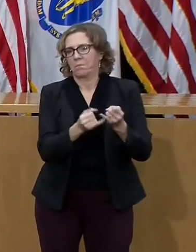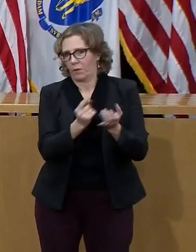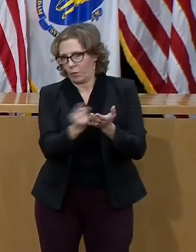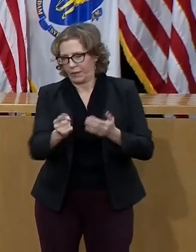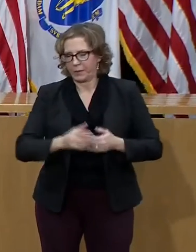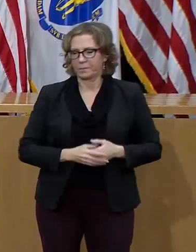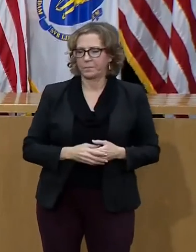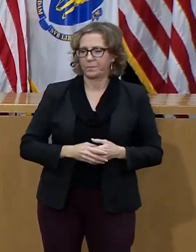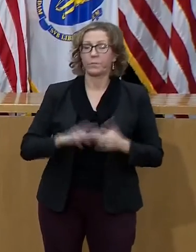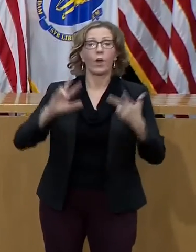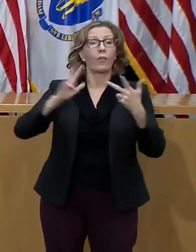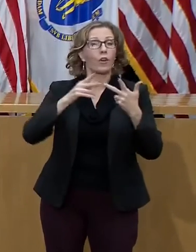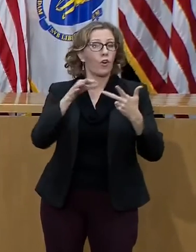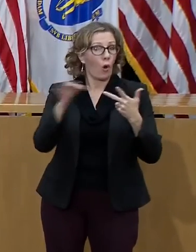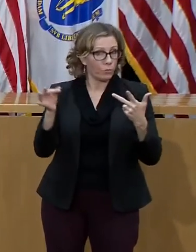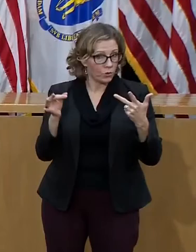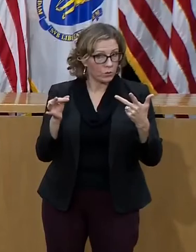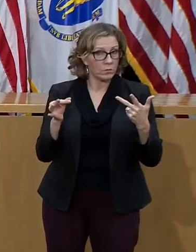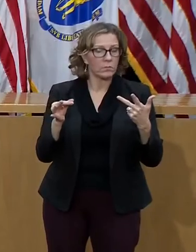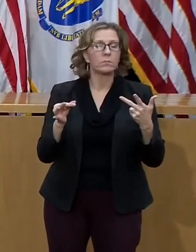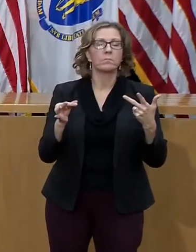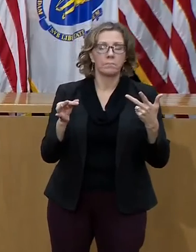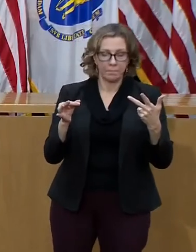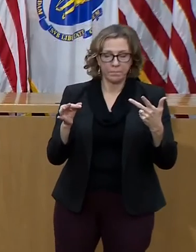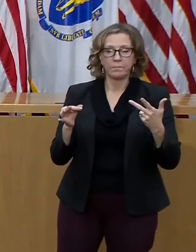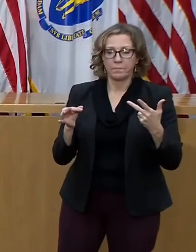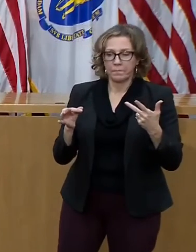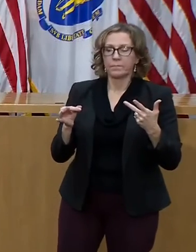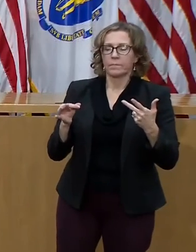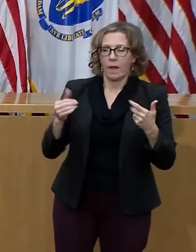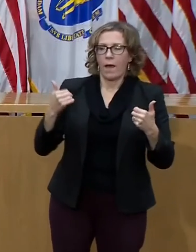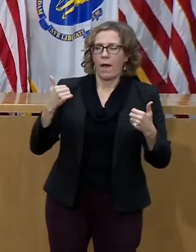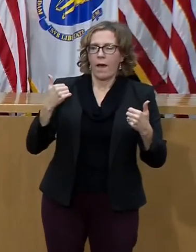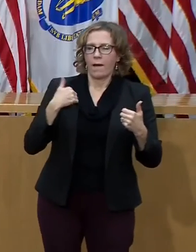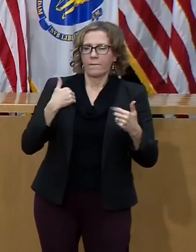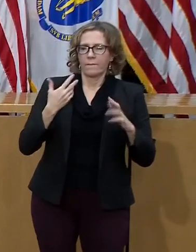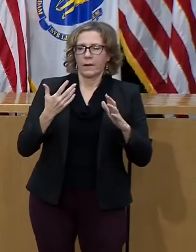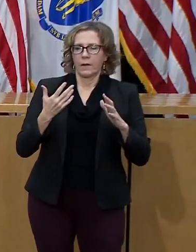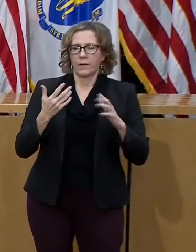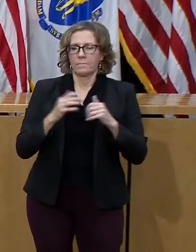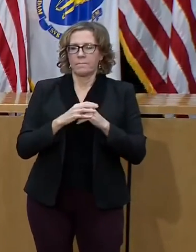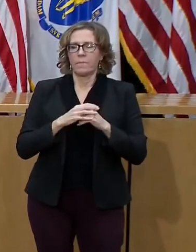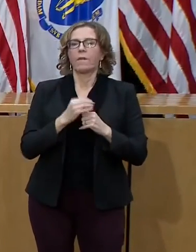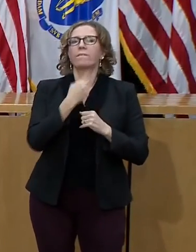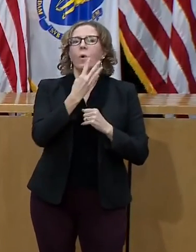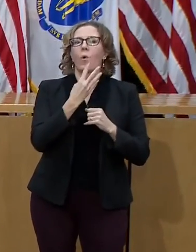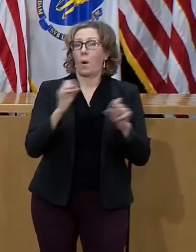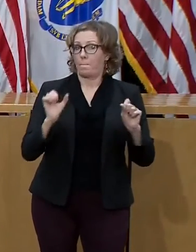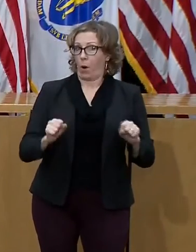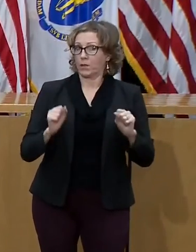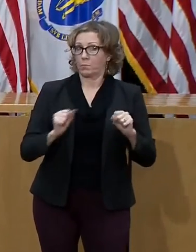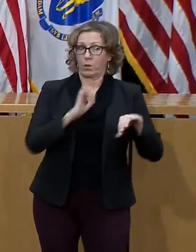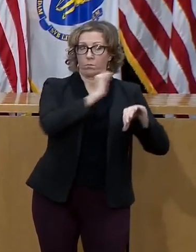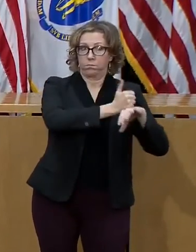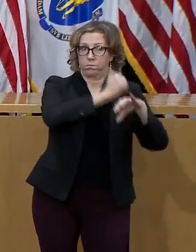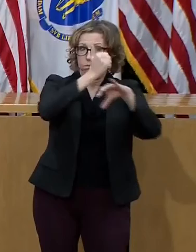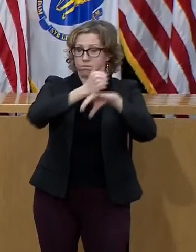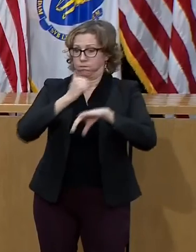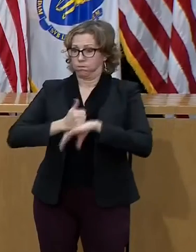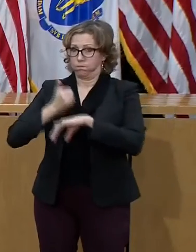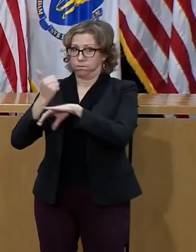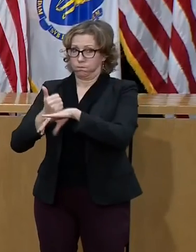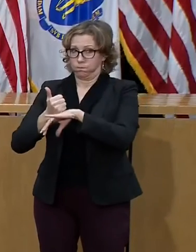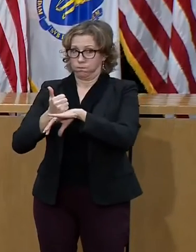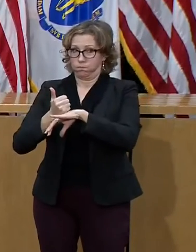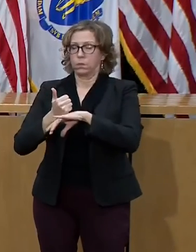is we are rapidly finalizing the detail on an initial four mass vaccination sites. First responders will also be able